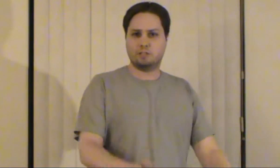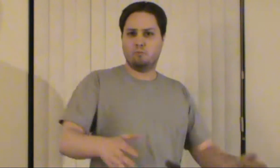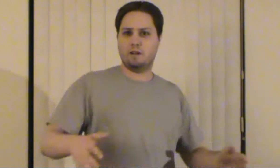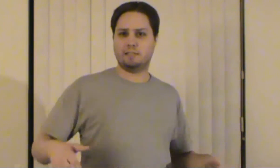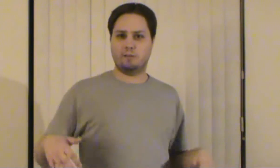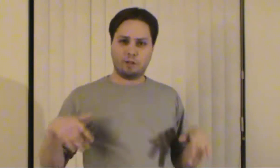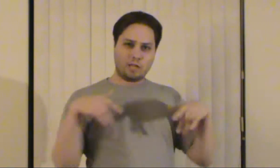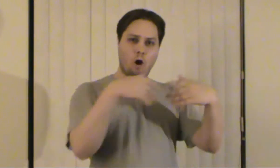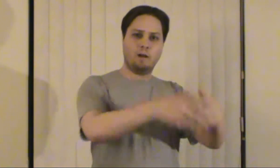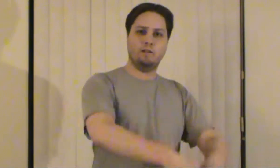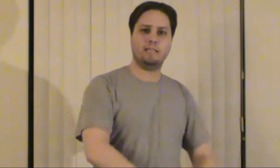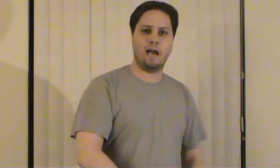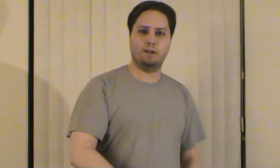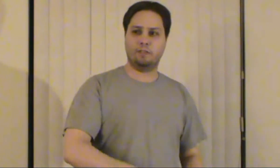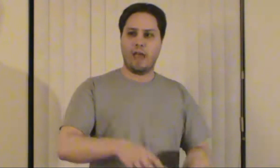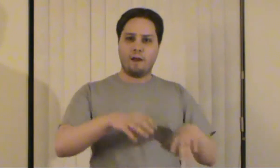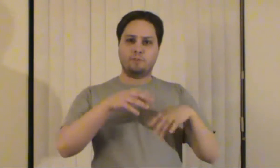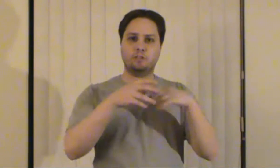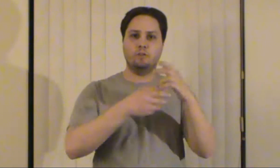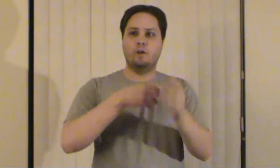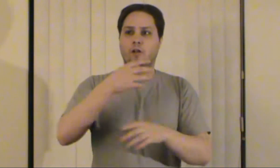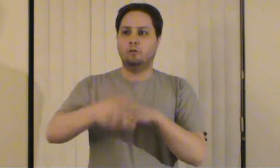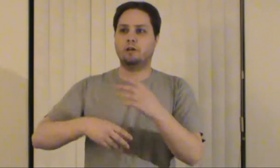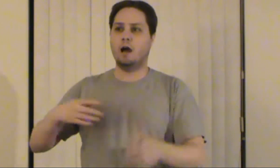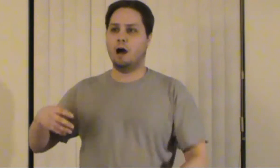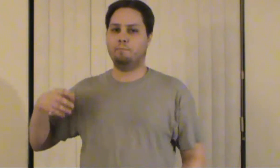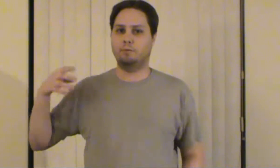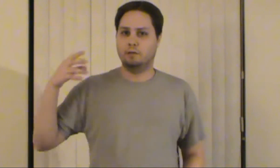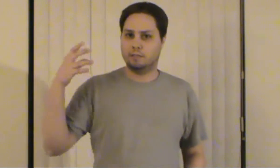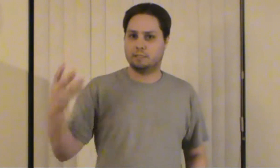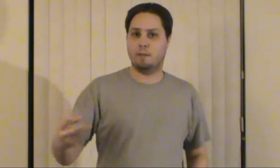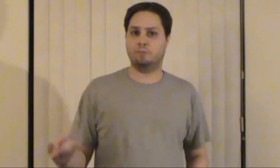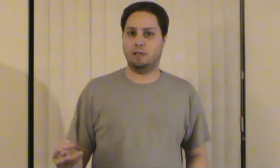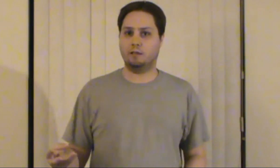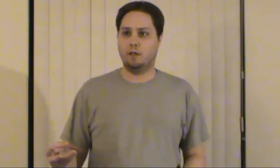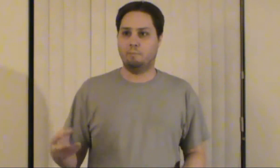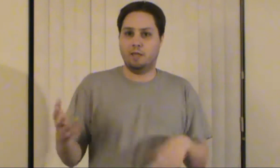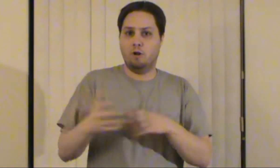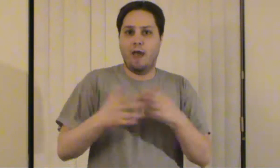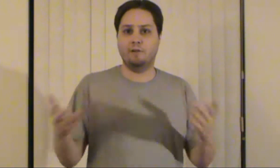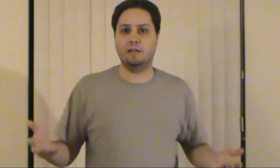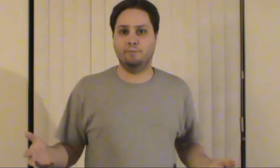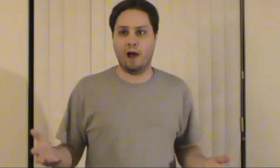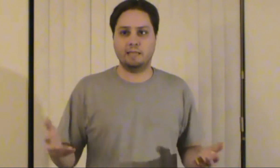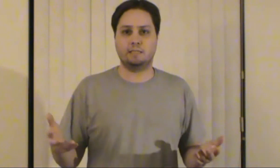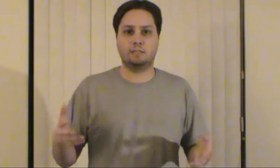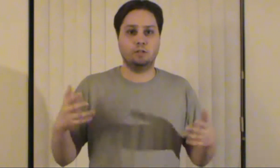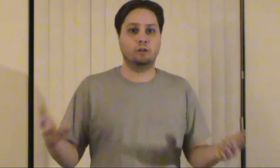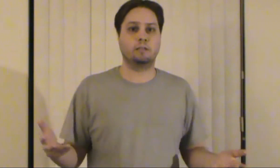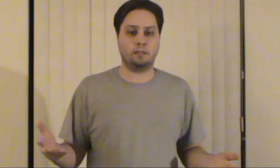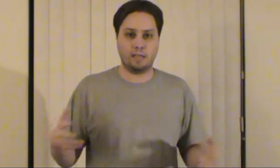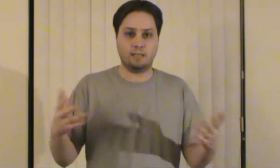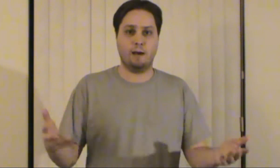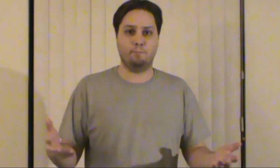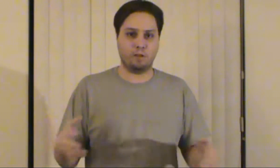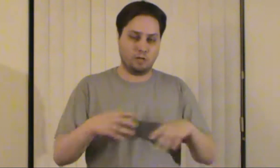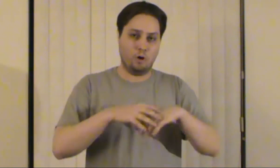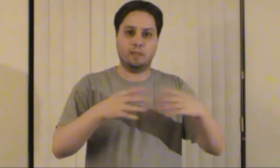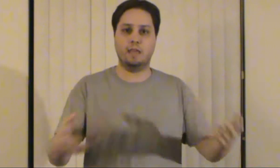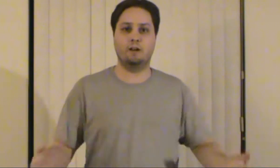there's this one scene where they go into a diner they have to look up something but they don't have any device to look things up and go on the